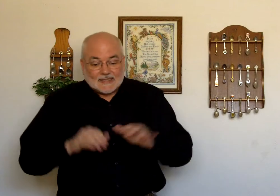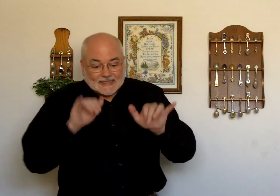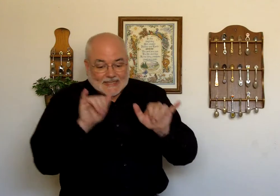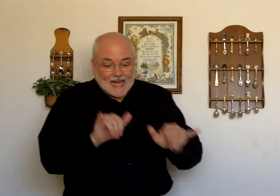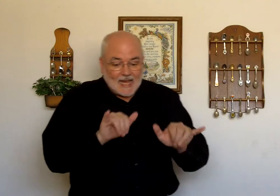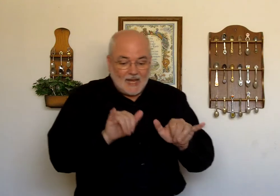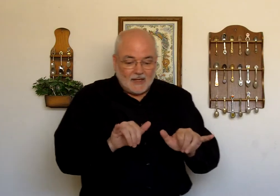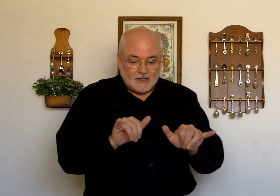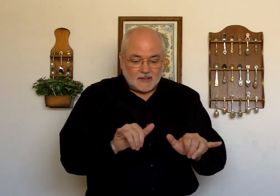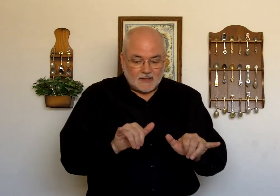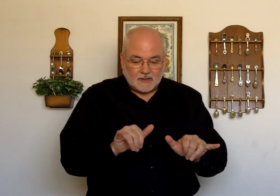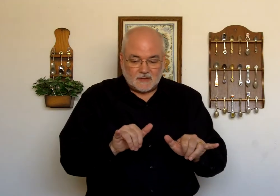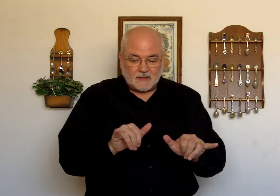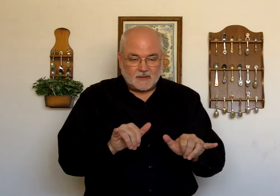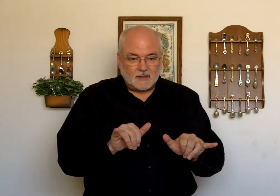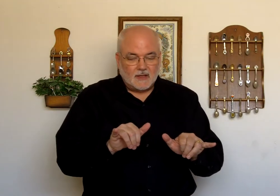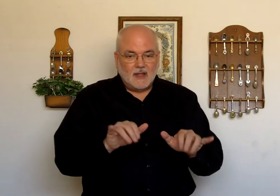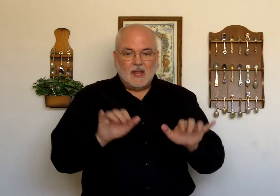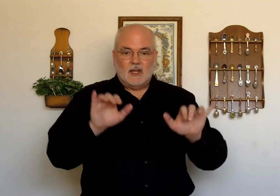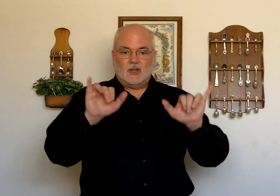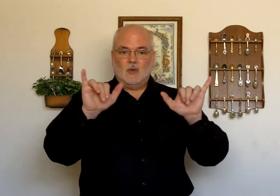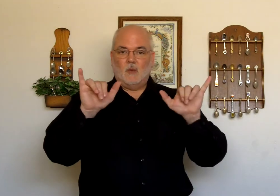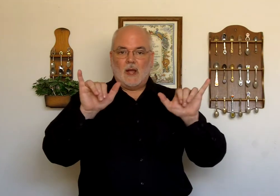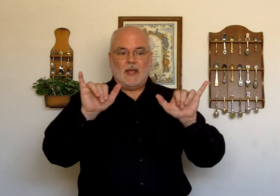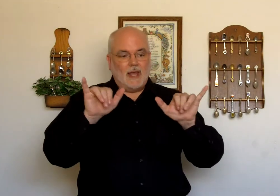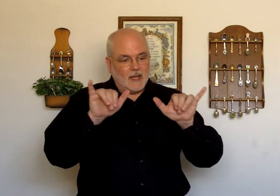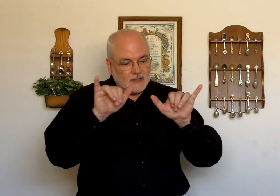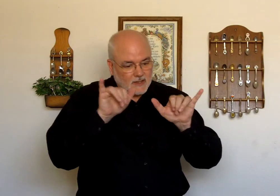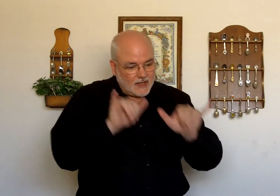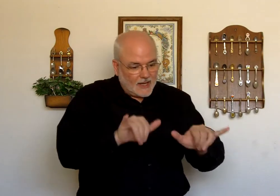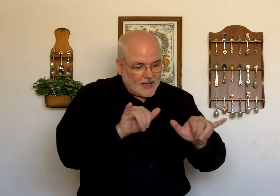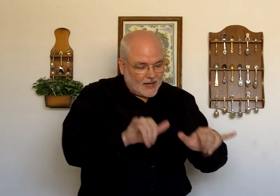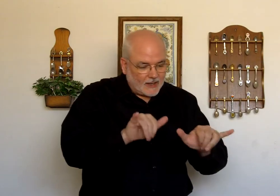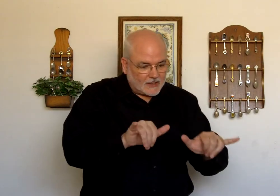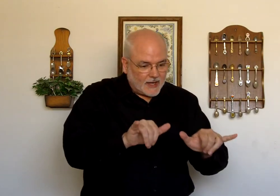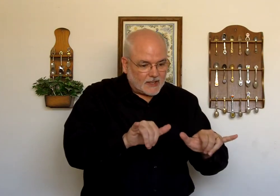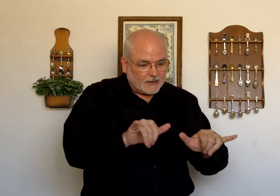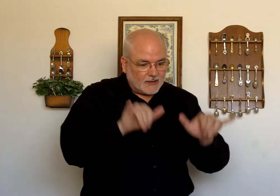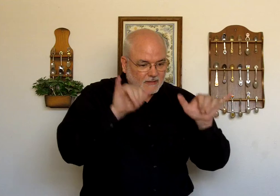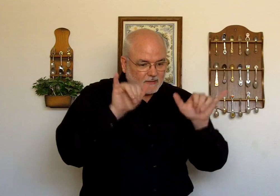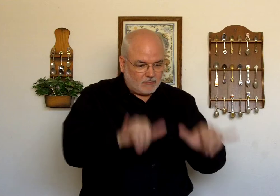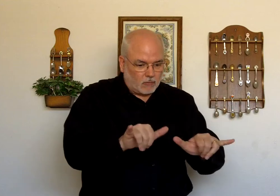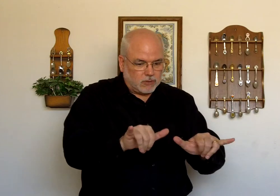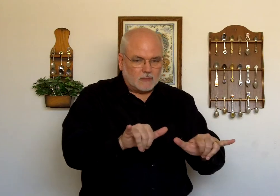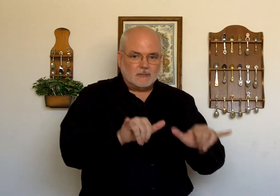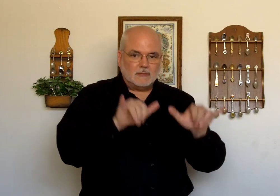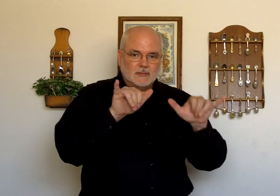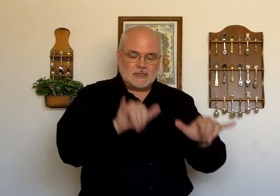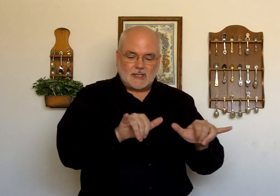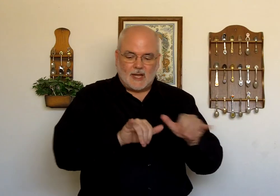Stay. Two white hands. just kind of. Stay.